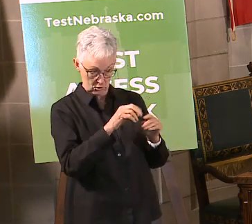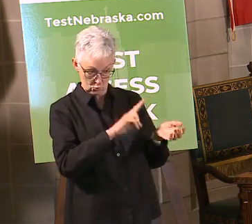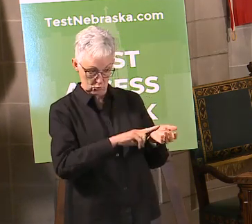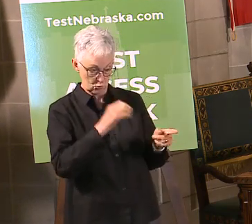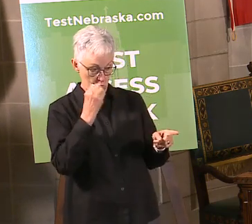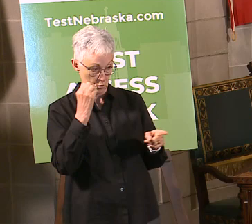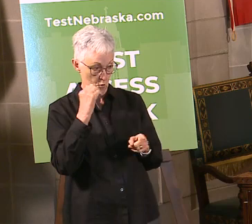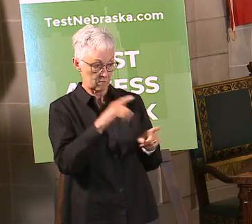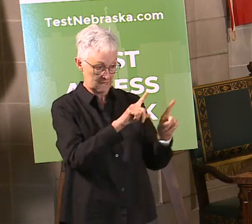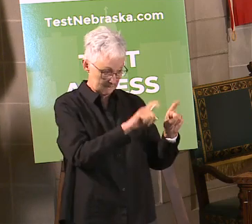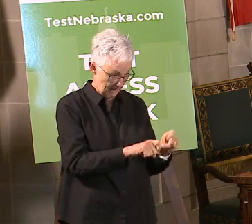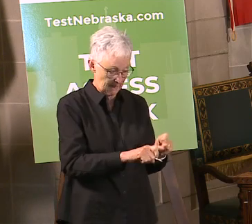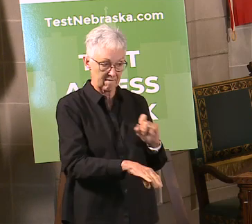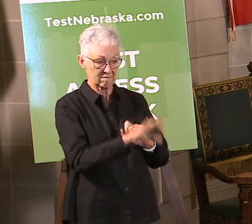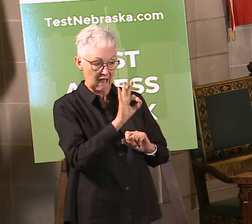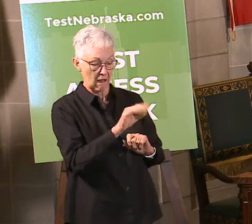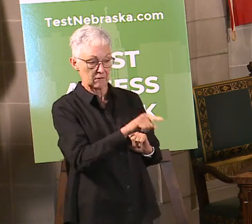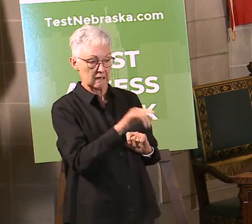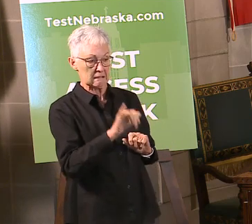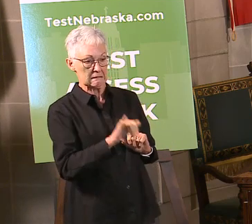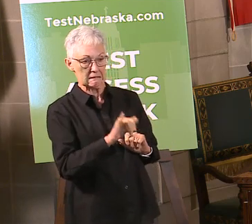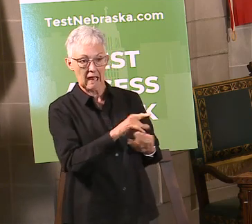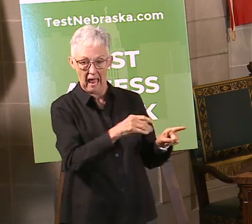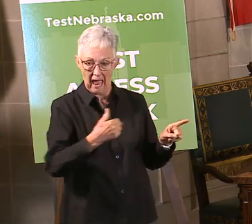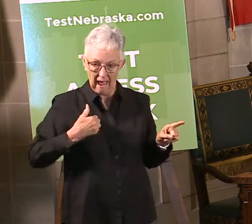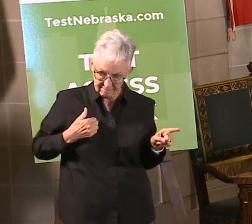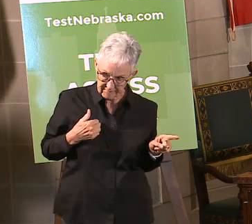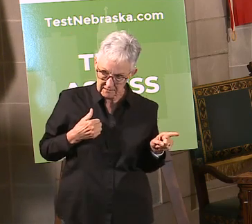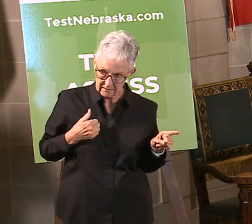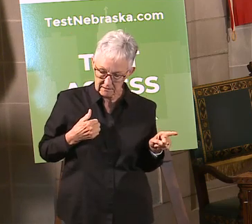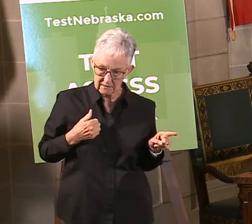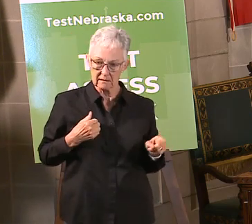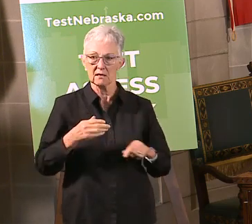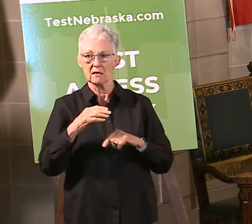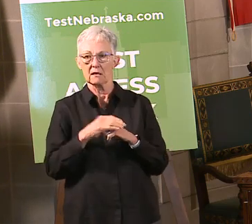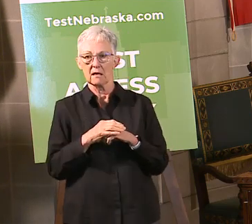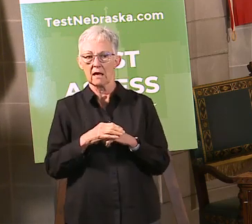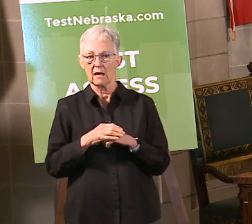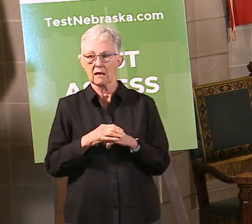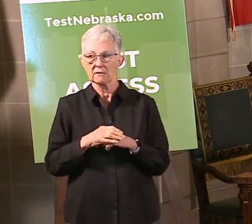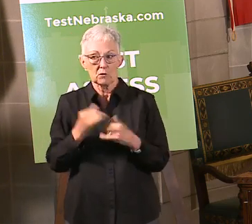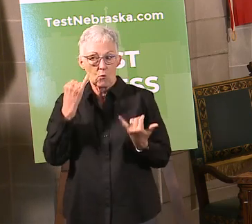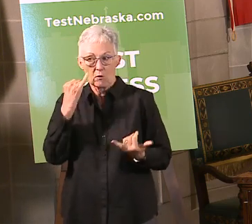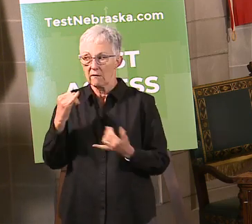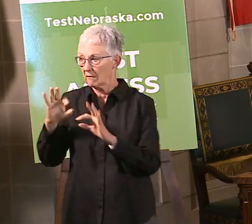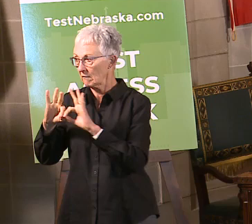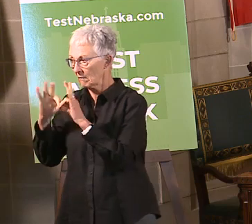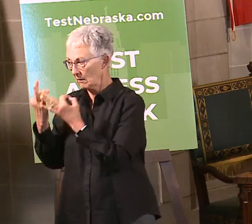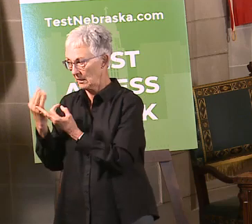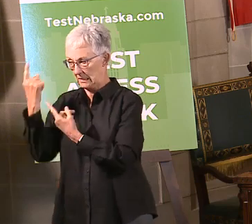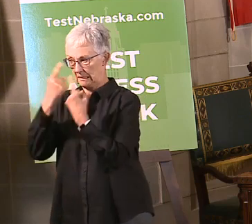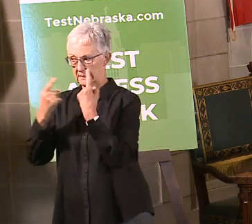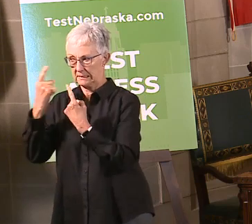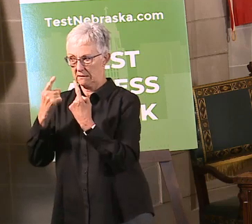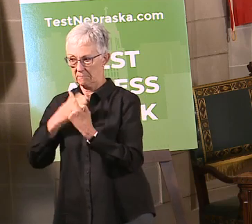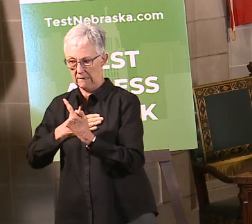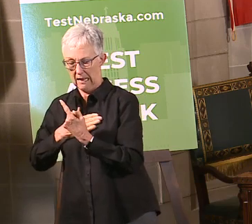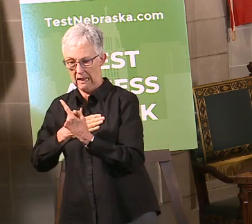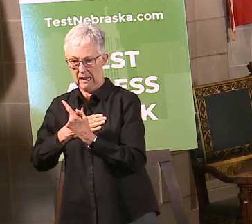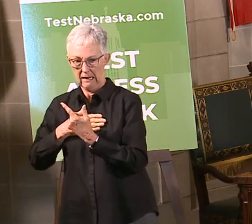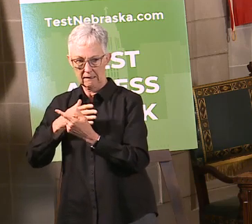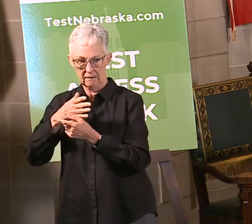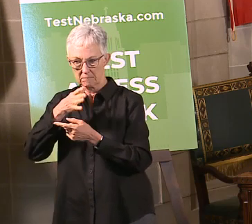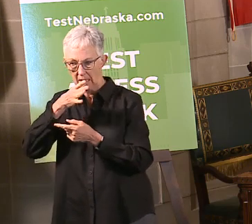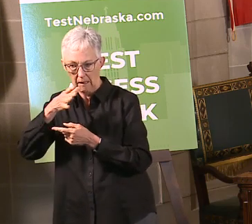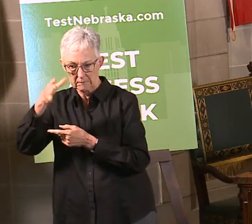place somebody in that facility, I would ask, or if you're looking to place a family member or a loved one